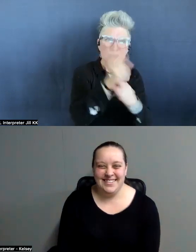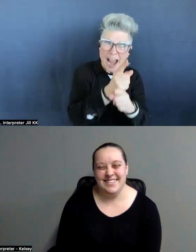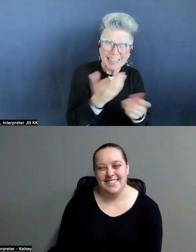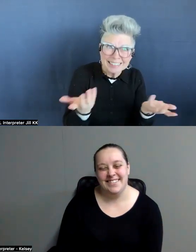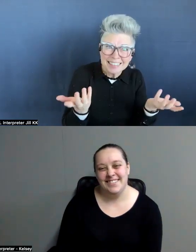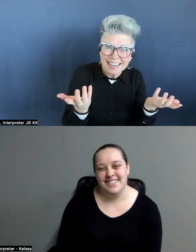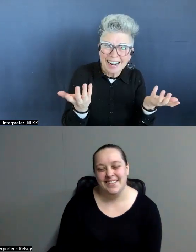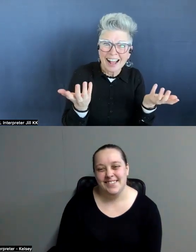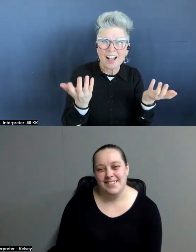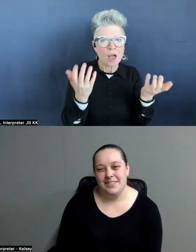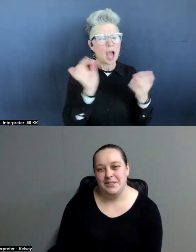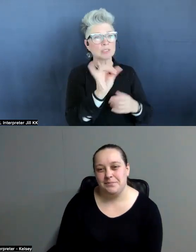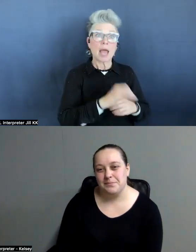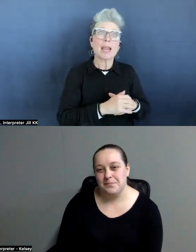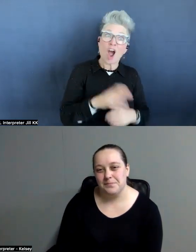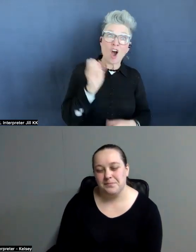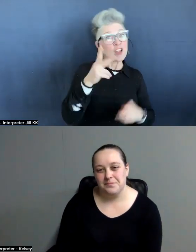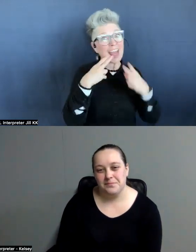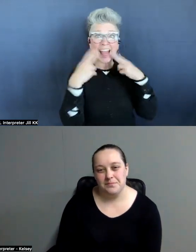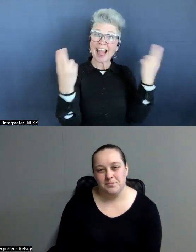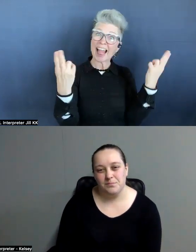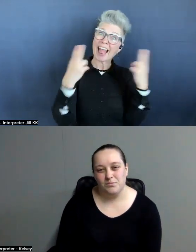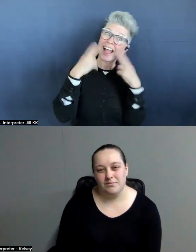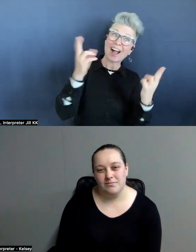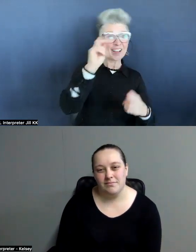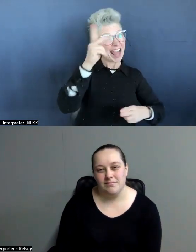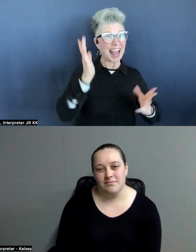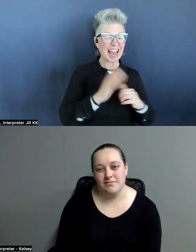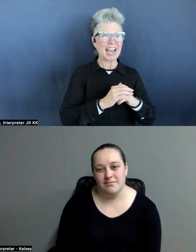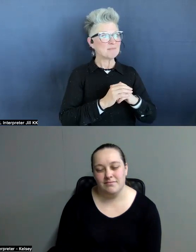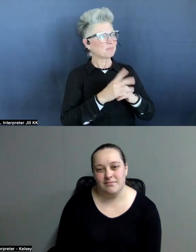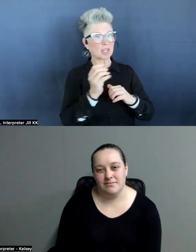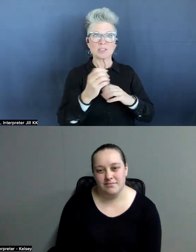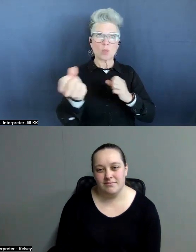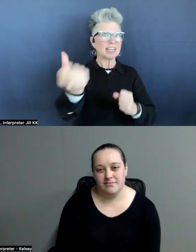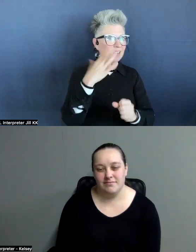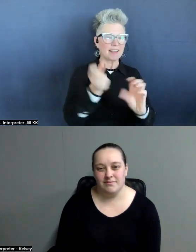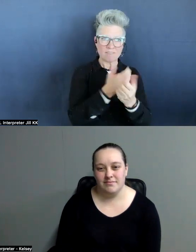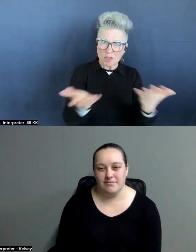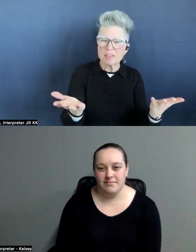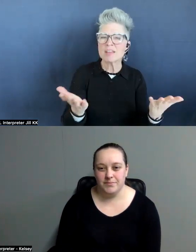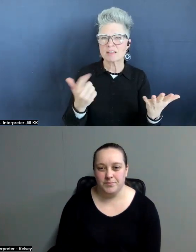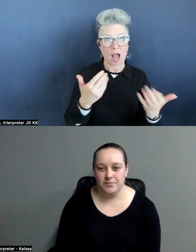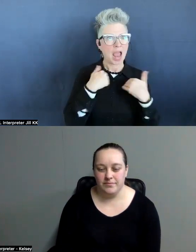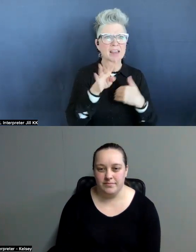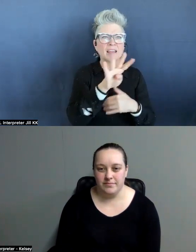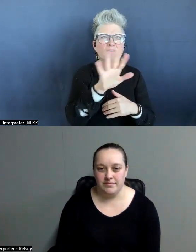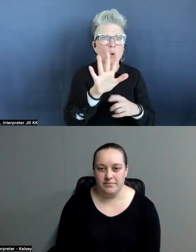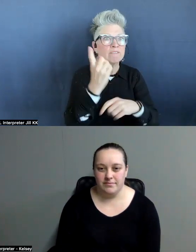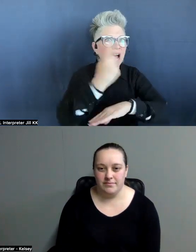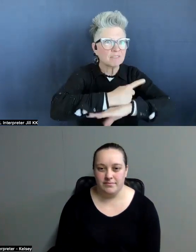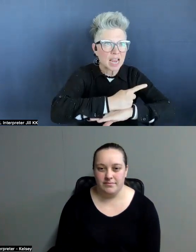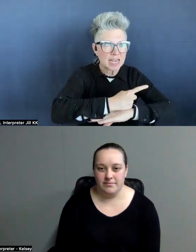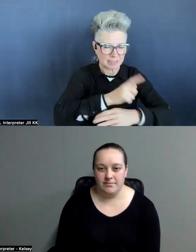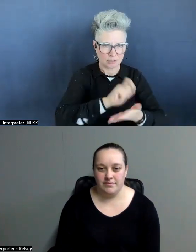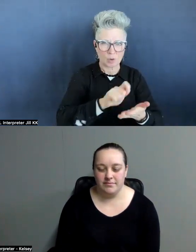So again, I'm like, okay, you know, and so they send everything finally. And I only had like 45 days to write it, but